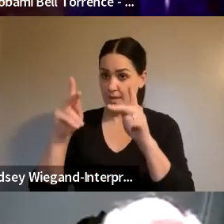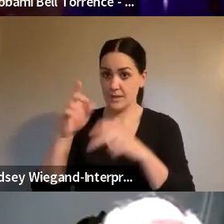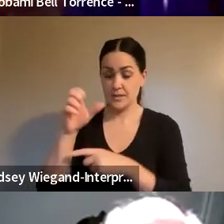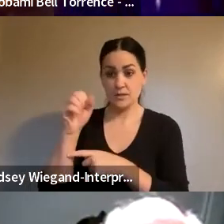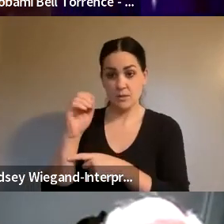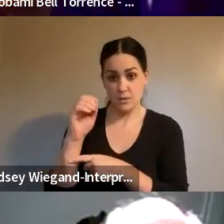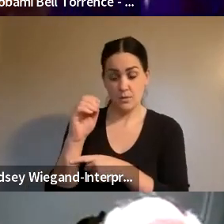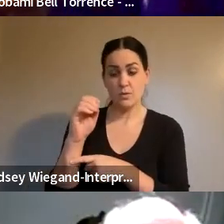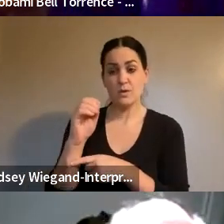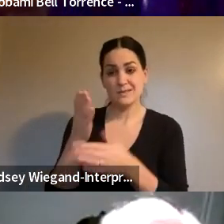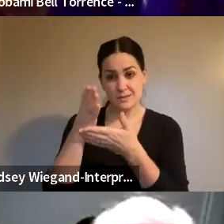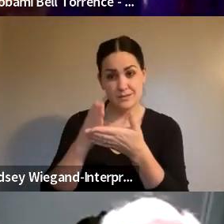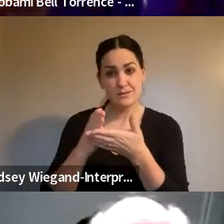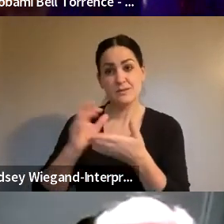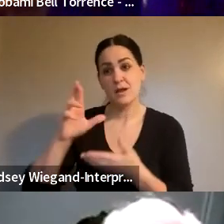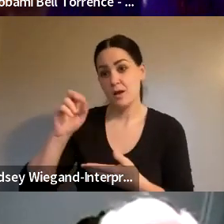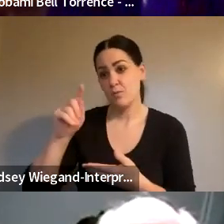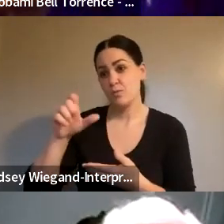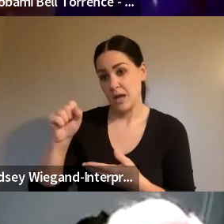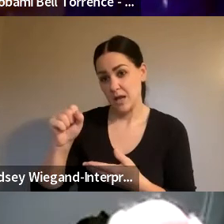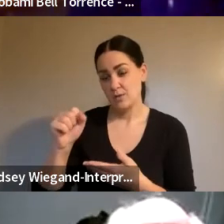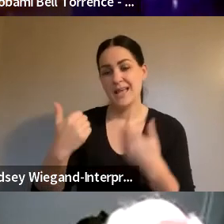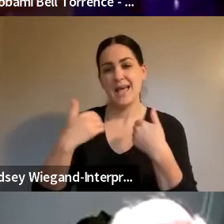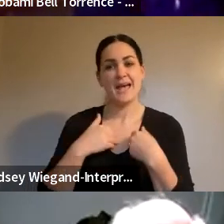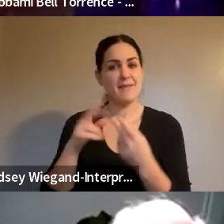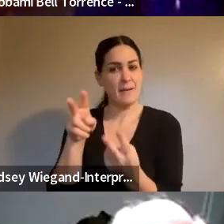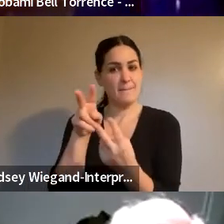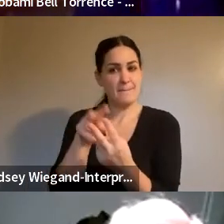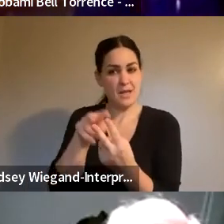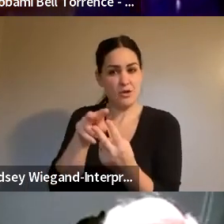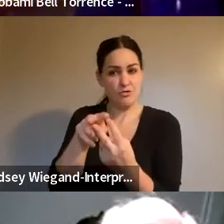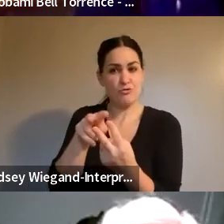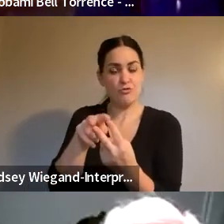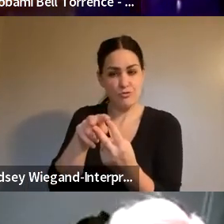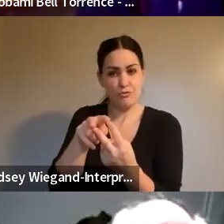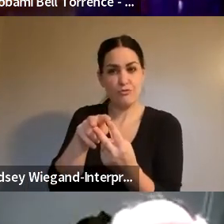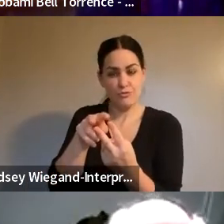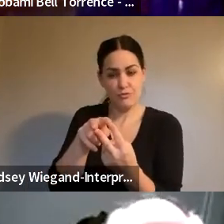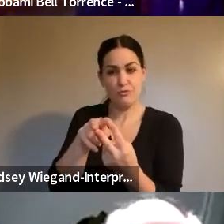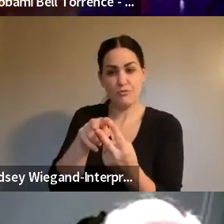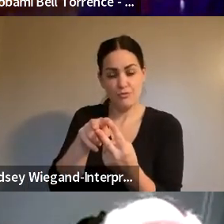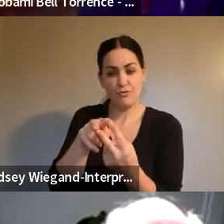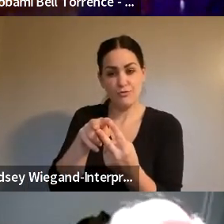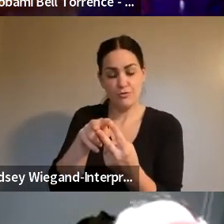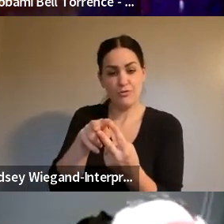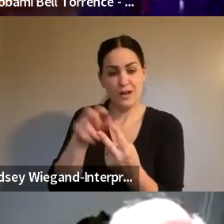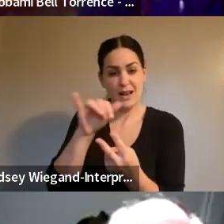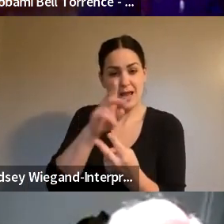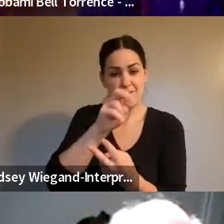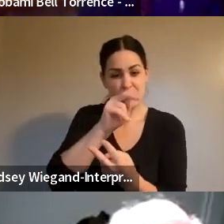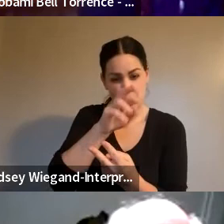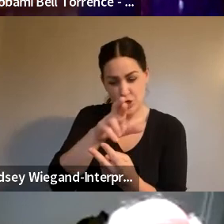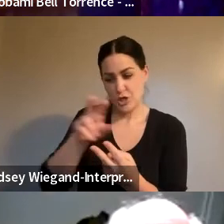some routes that operate as pairs, like throughout the day, and those would be like the one Werner, five Van